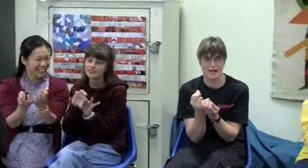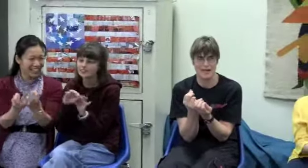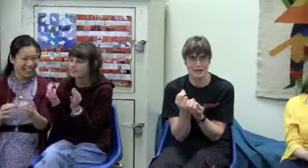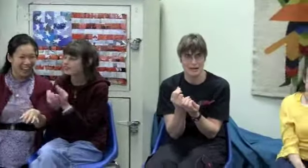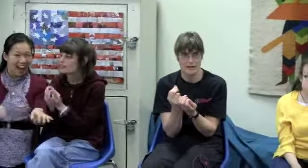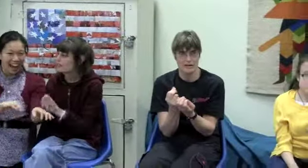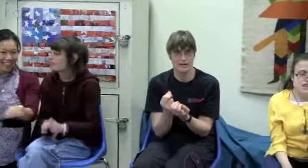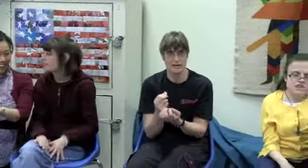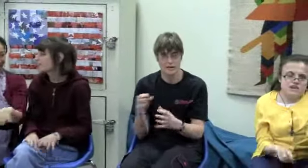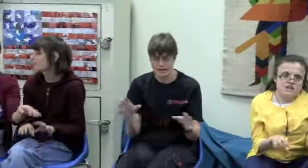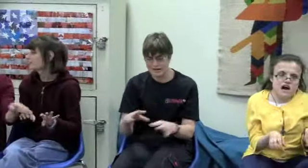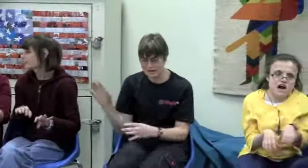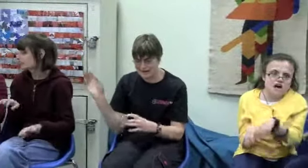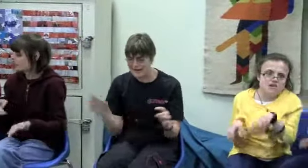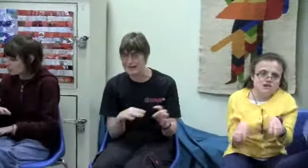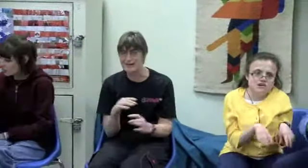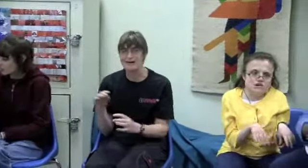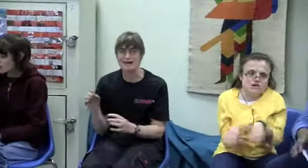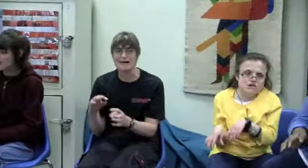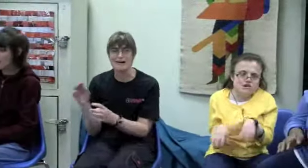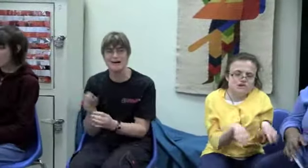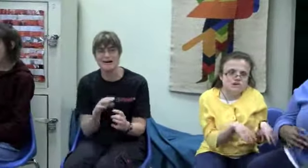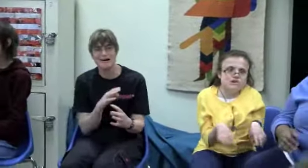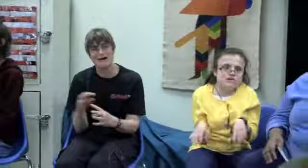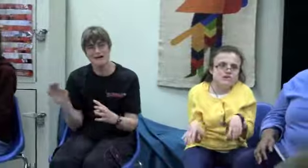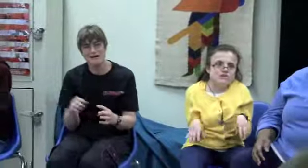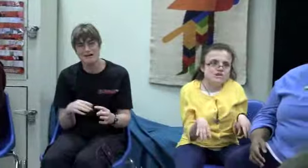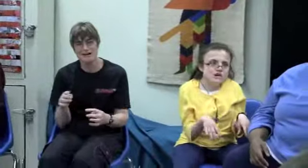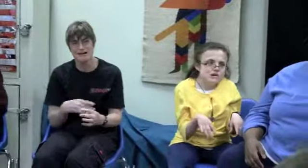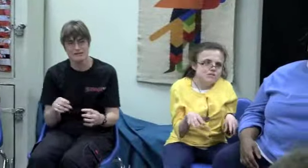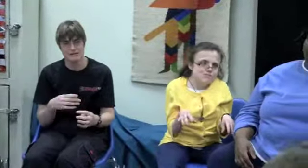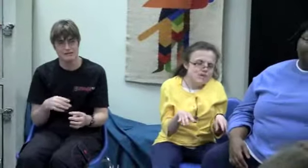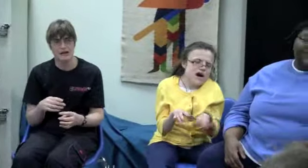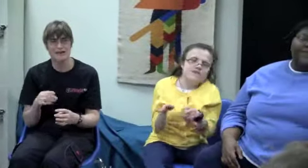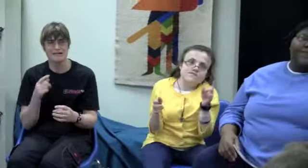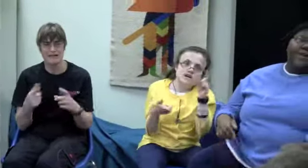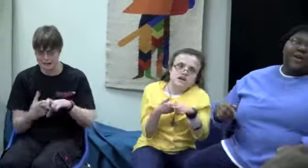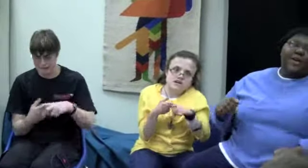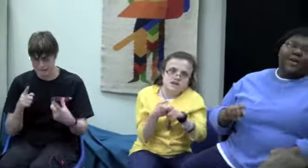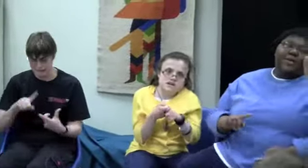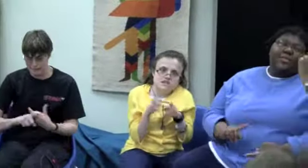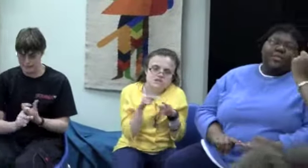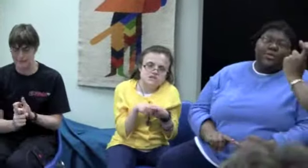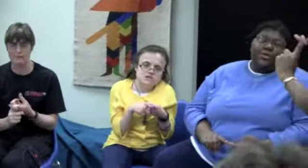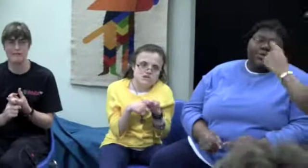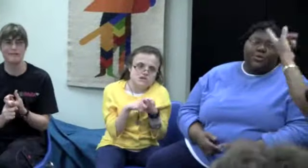Things I do, my friends too,